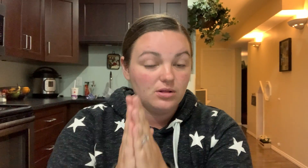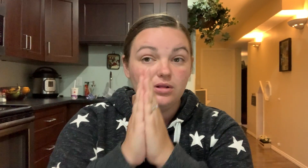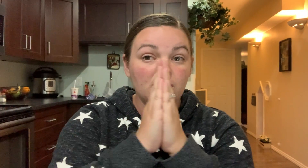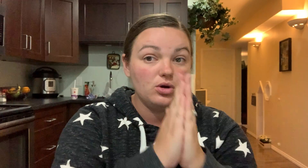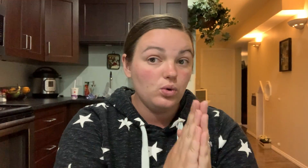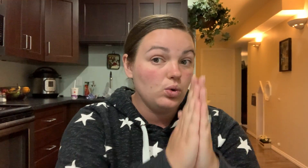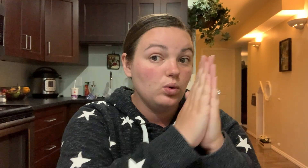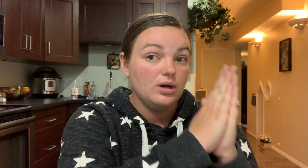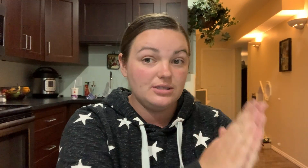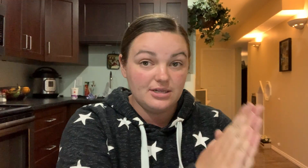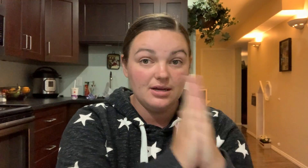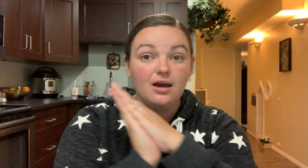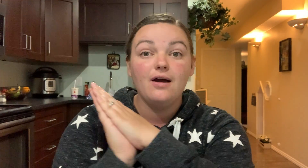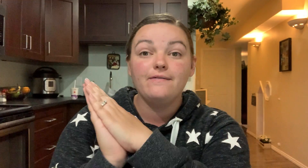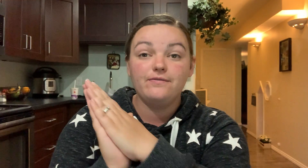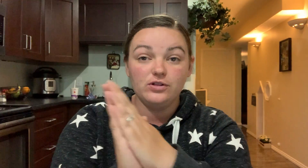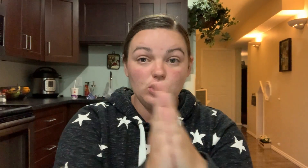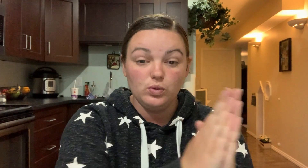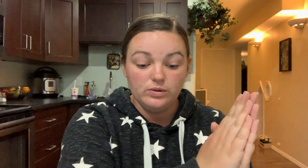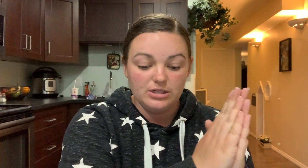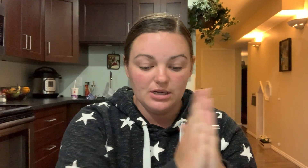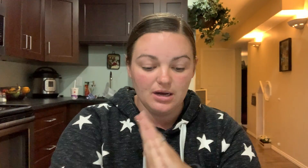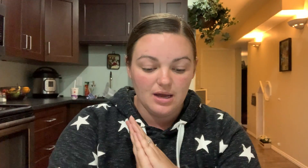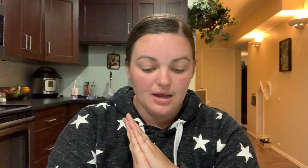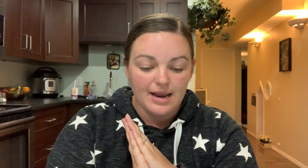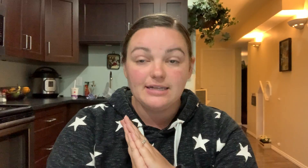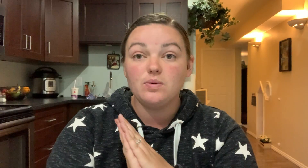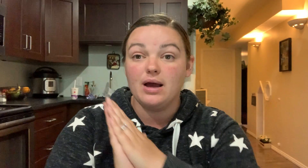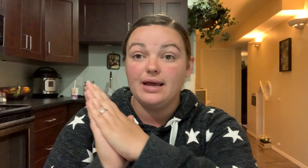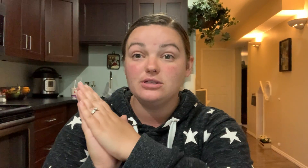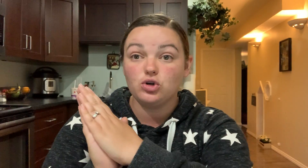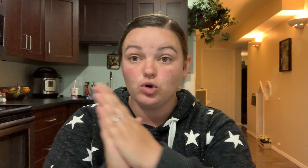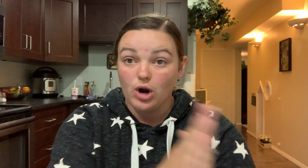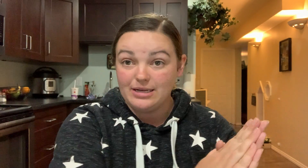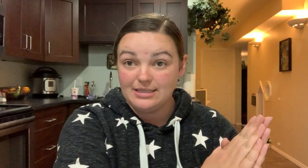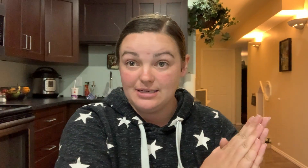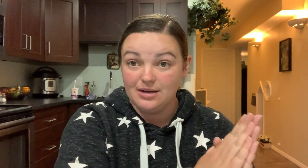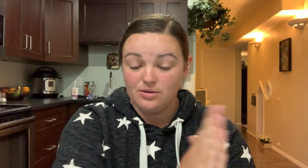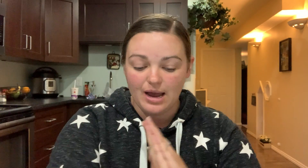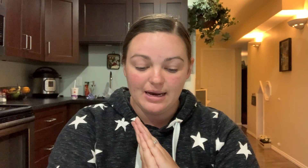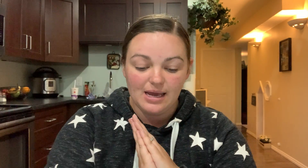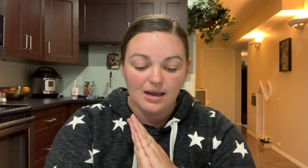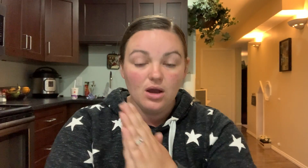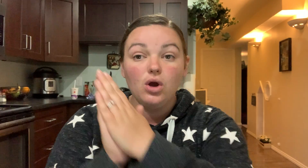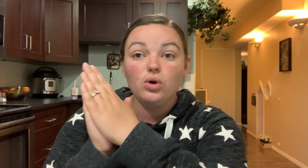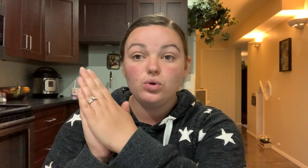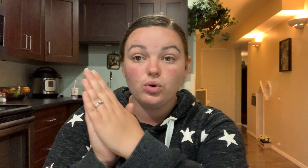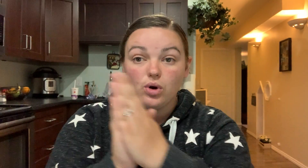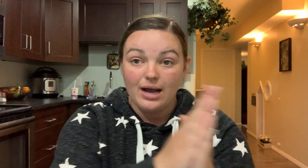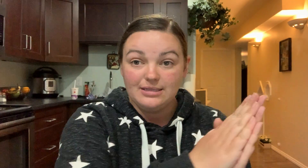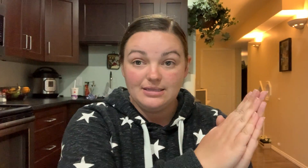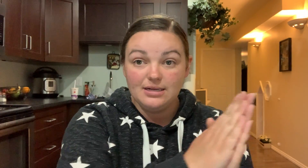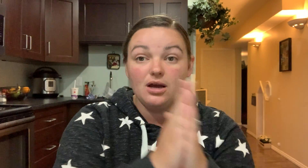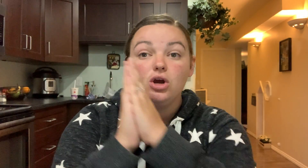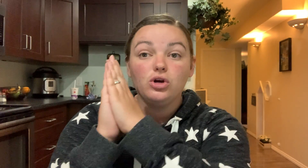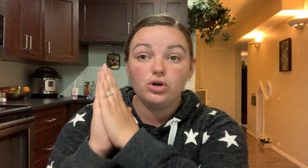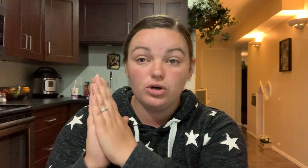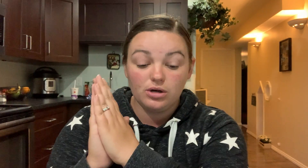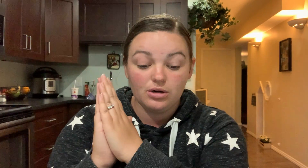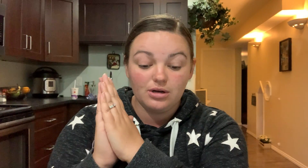Flute, flote, flute. Next one is crust ready crust. Crust,